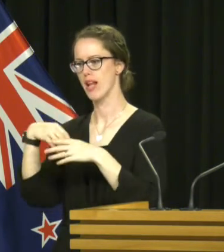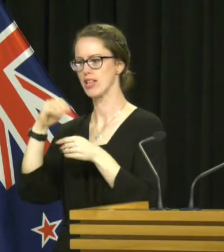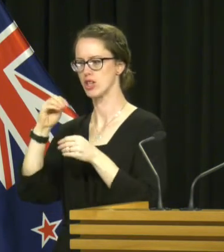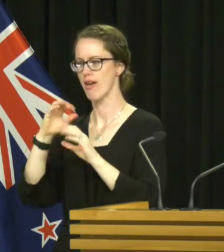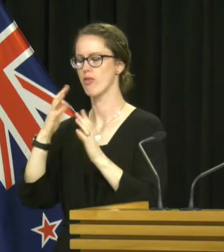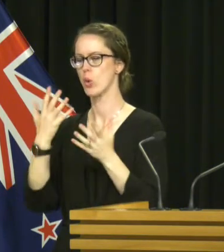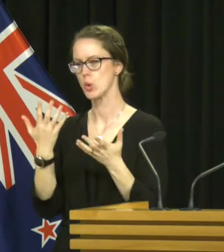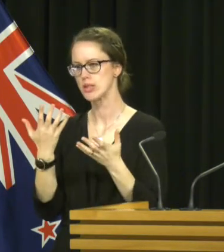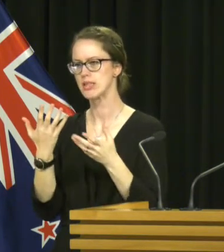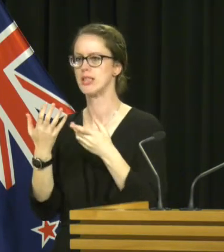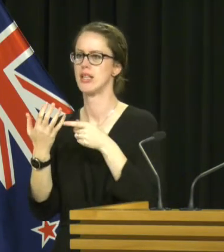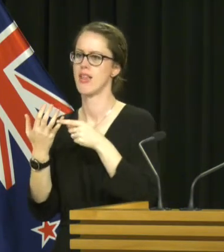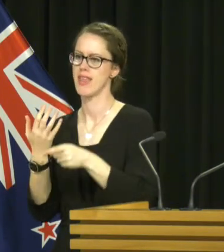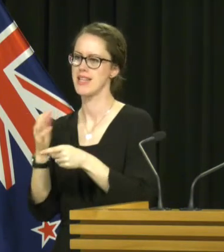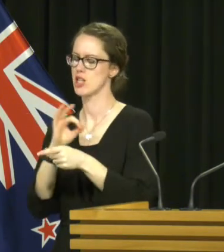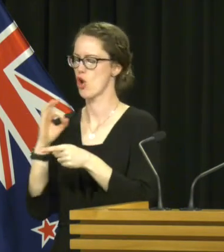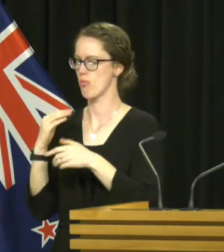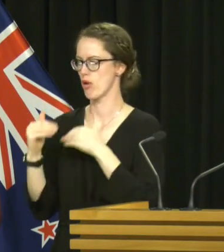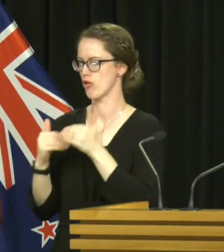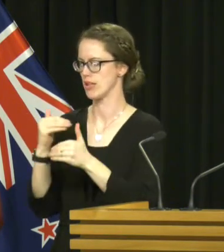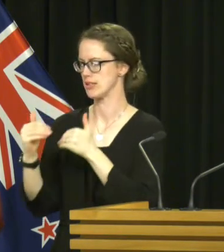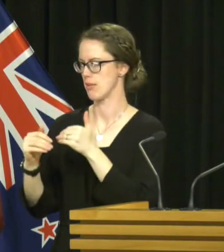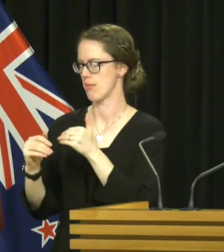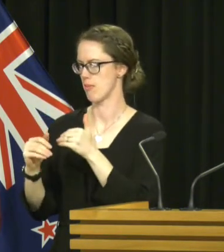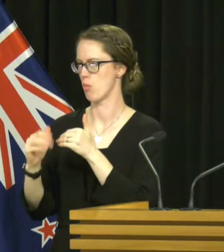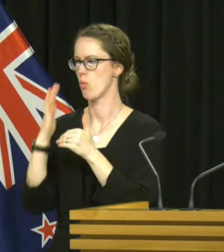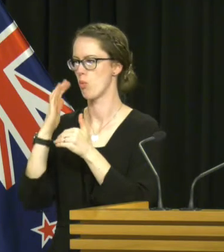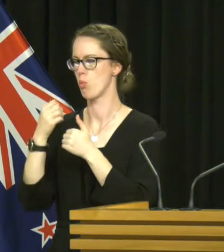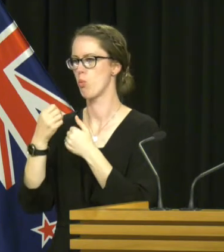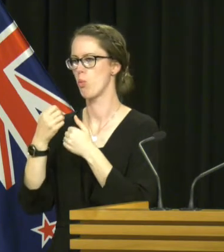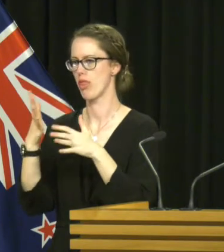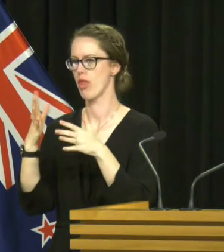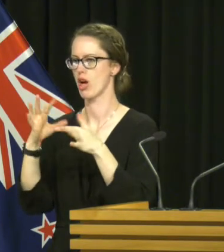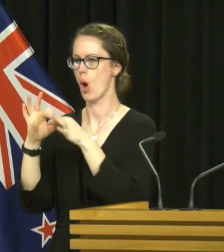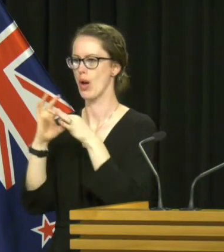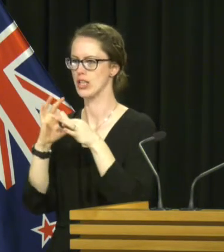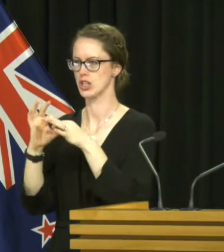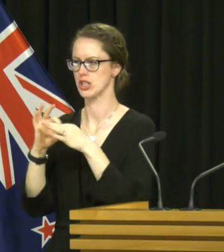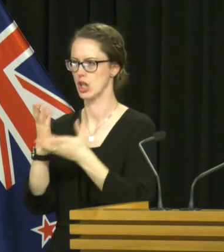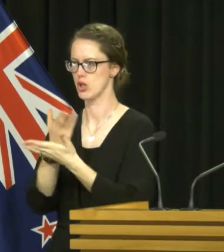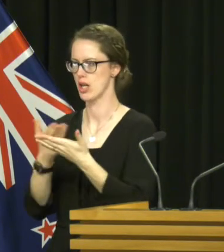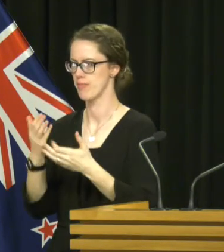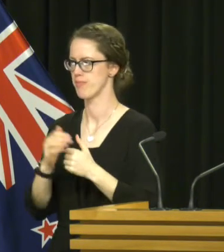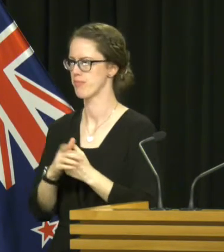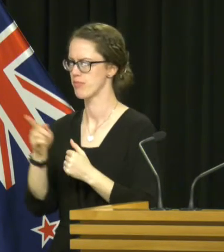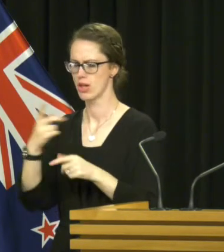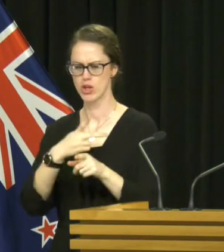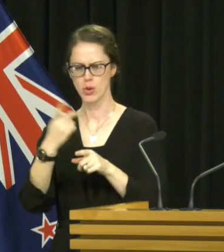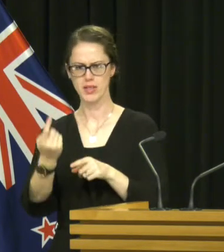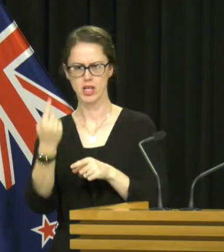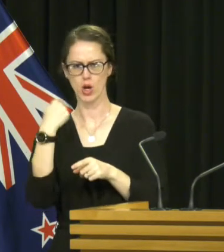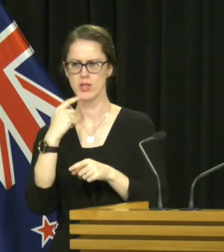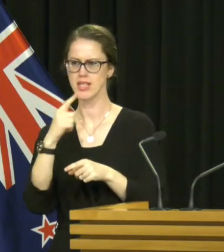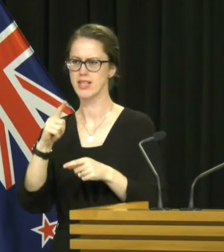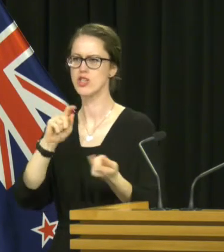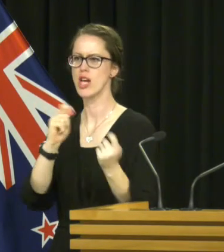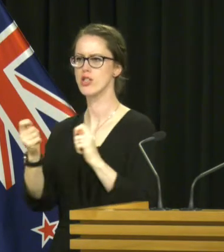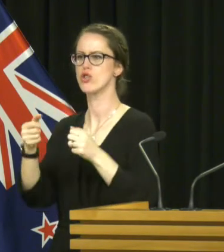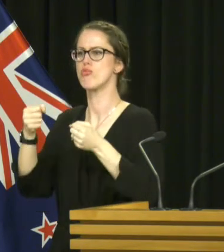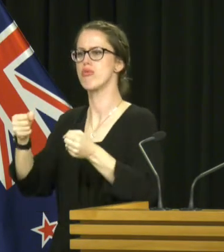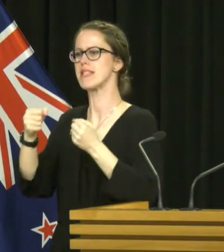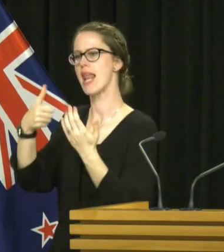but that was obviously something that did not progress past coalition negotiations. Two weeks ago, you said that potential changes to prison letters